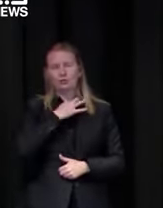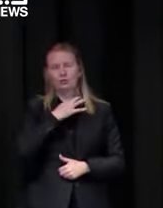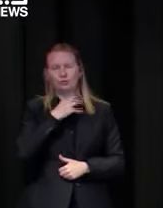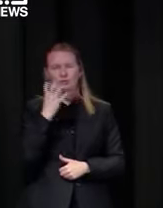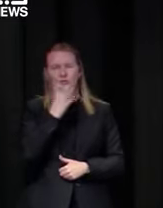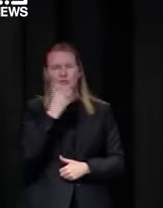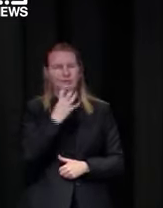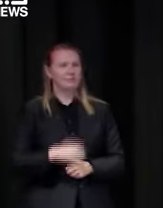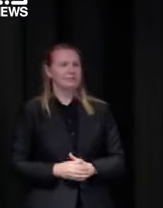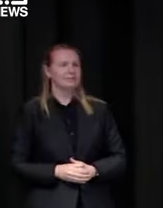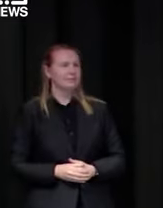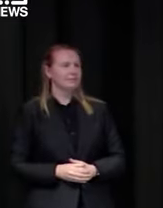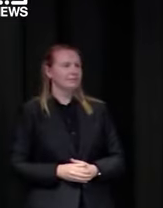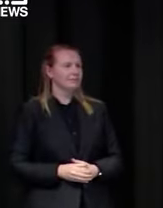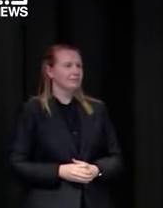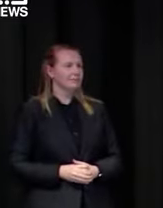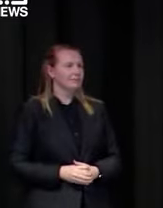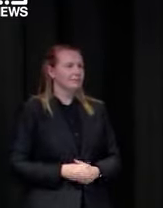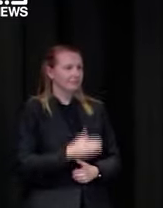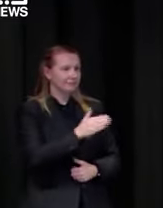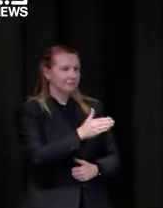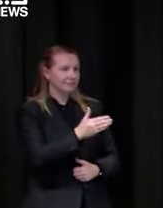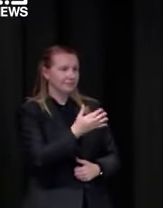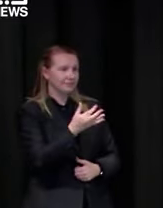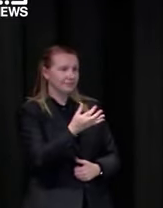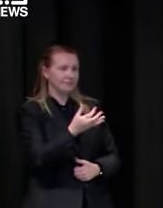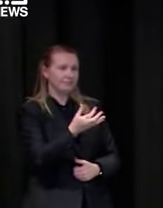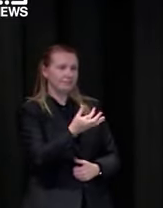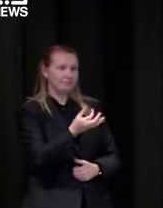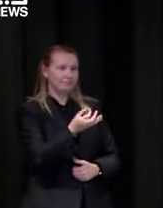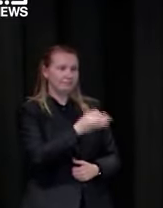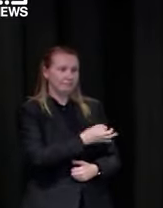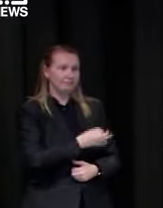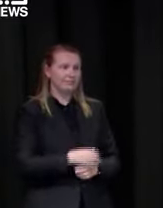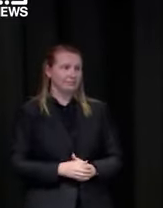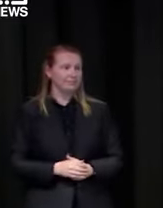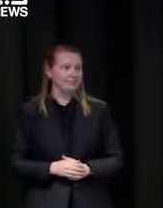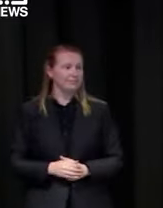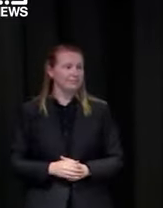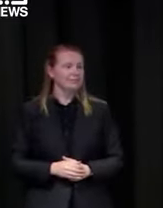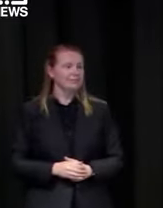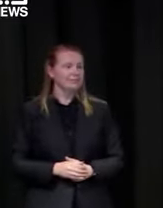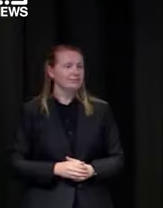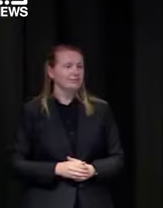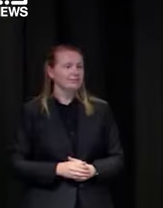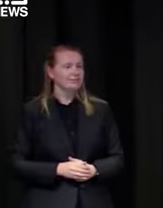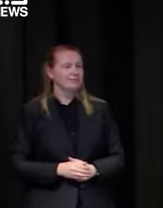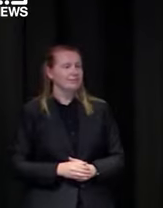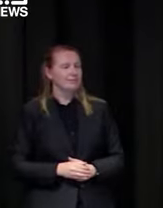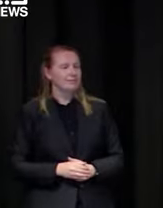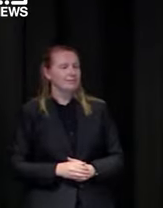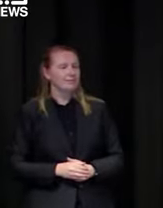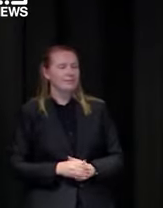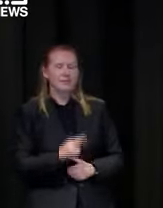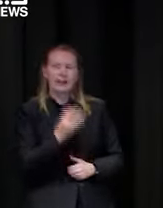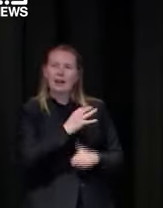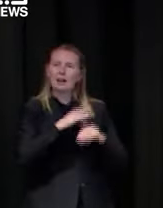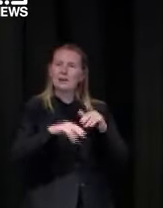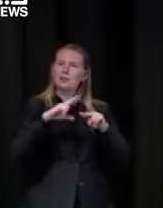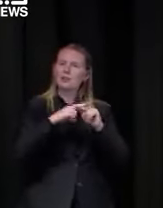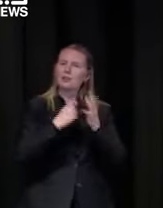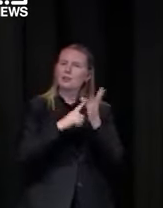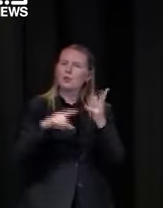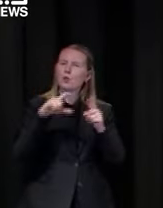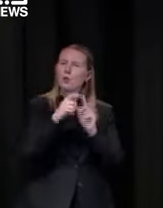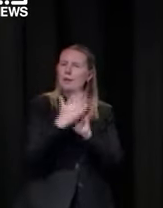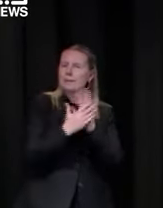you can absolutely hear from minister pakula oh he can for like an hour if you want just in terms of fraud and obviously chiefs uh